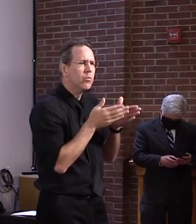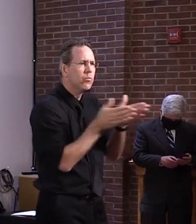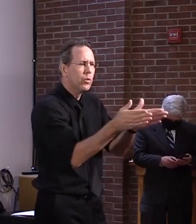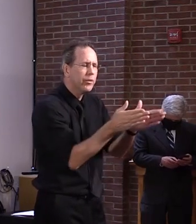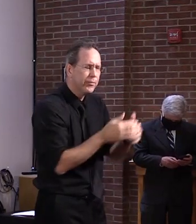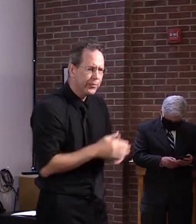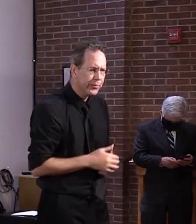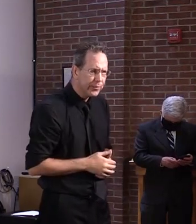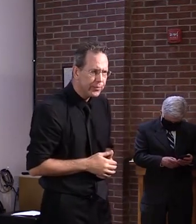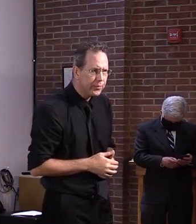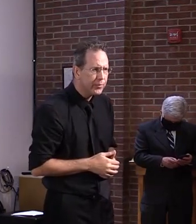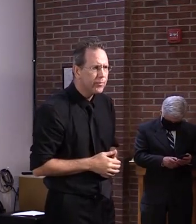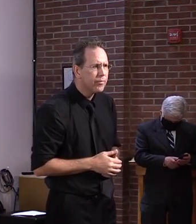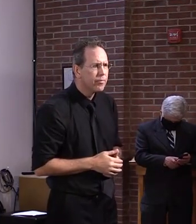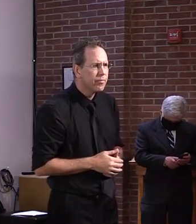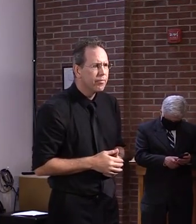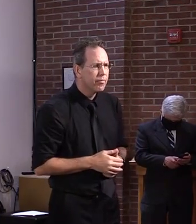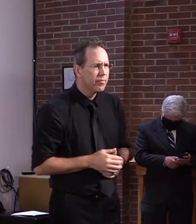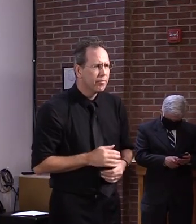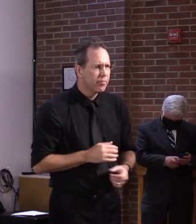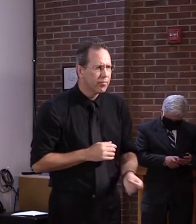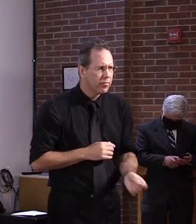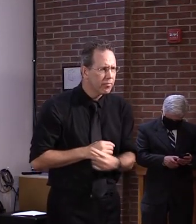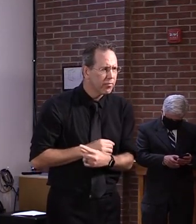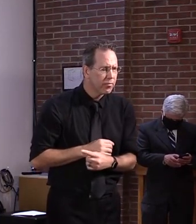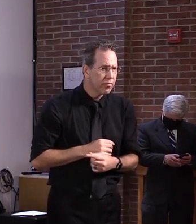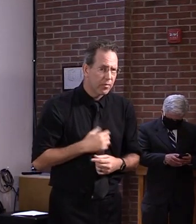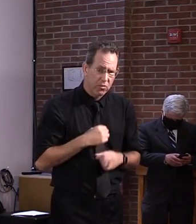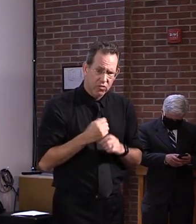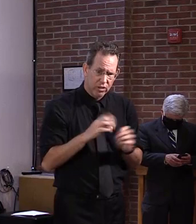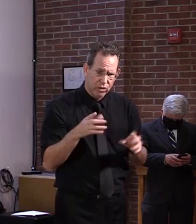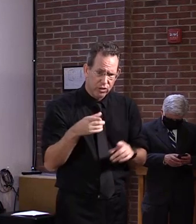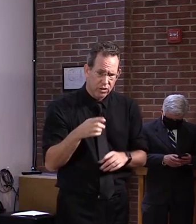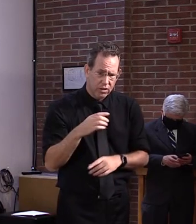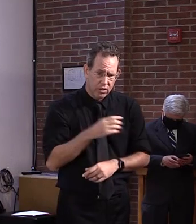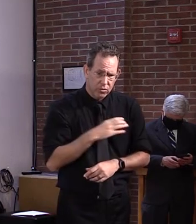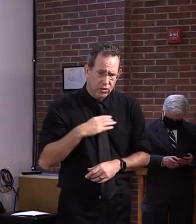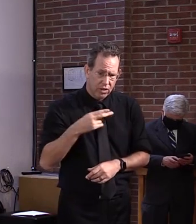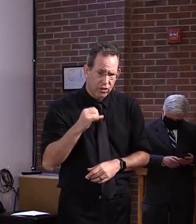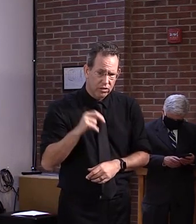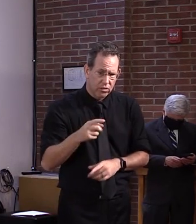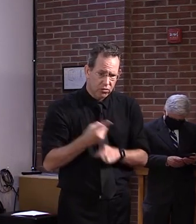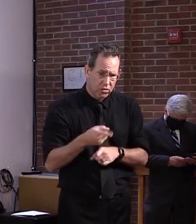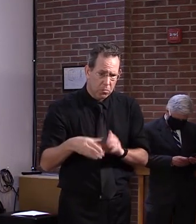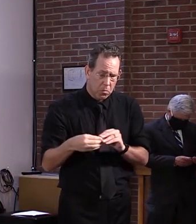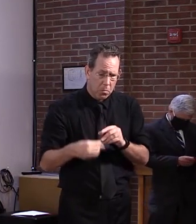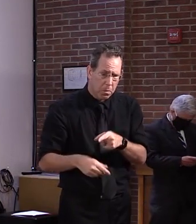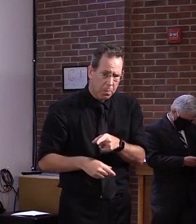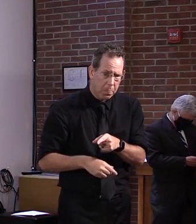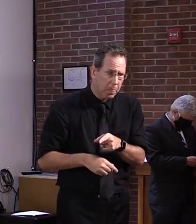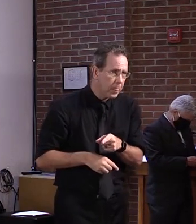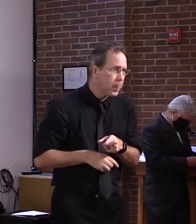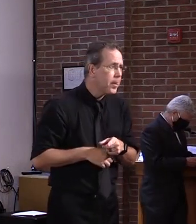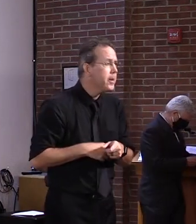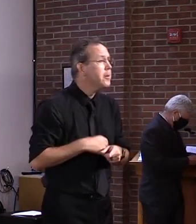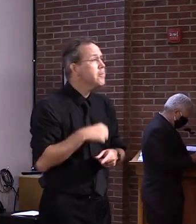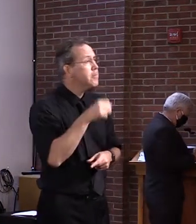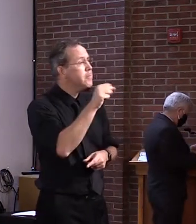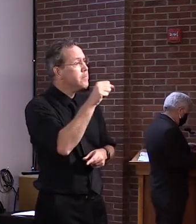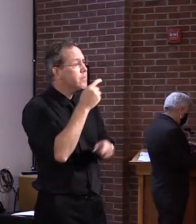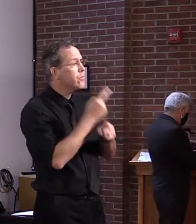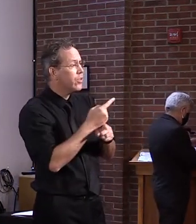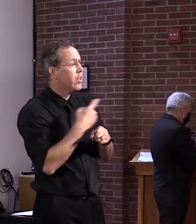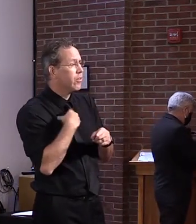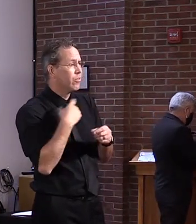you know, we can, we'll use, uh, unemployment information, um, but we've got to process it in a very different way. We do have about,